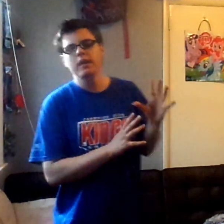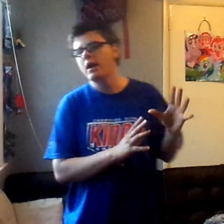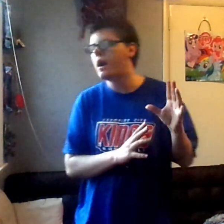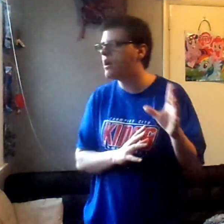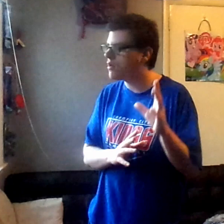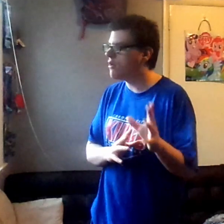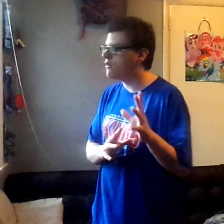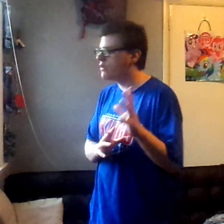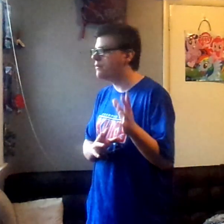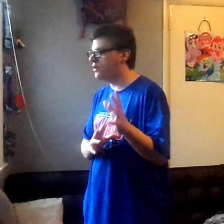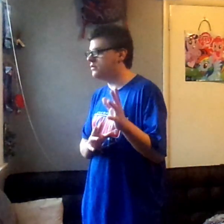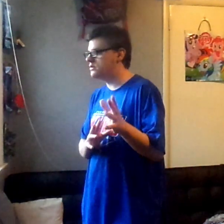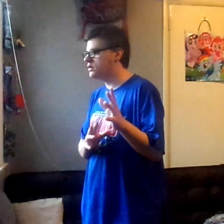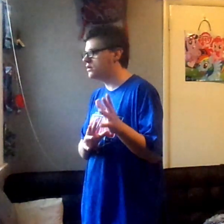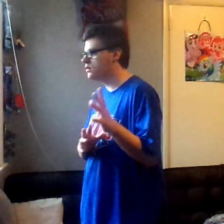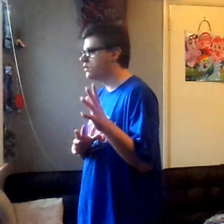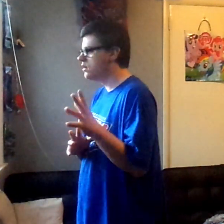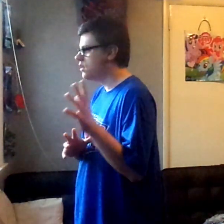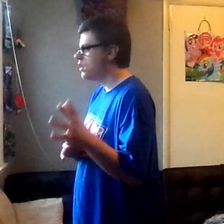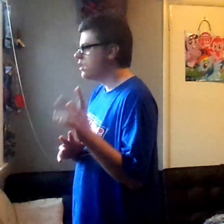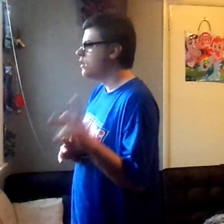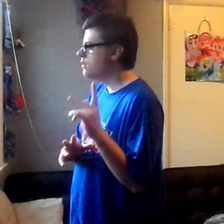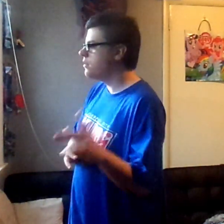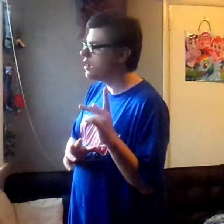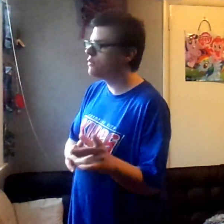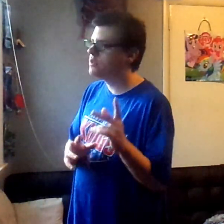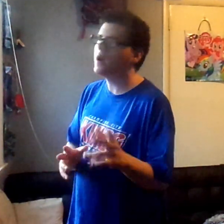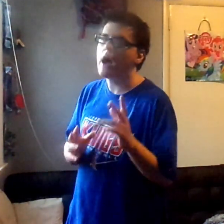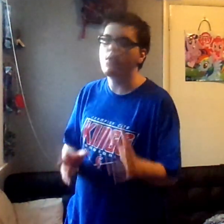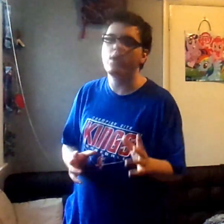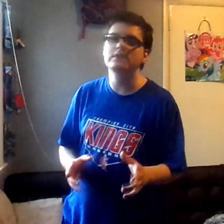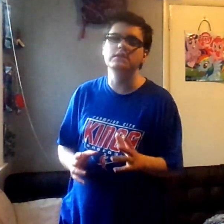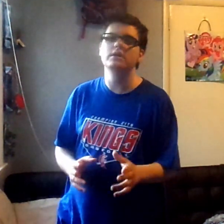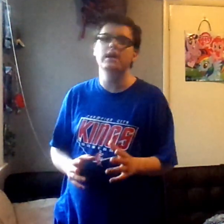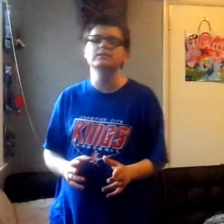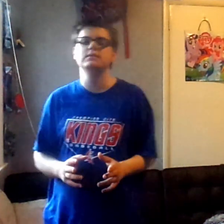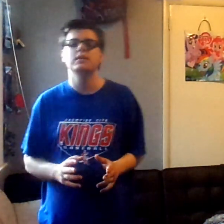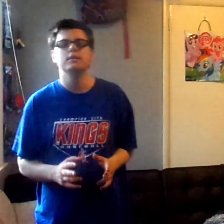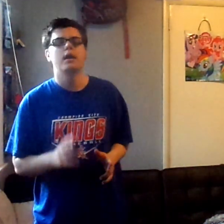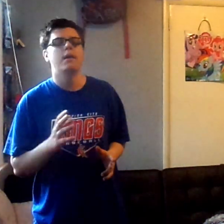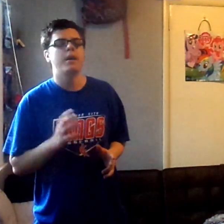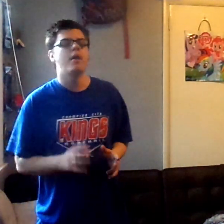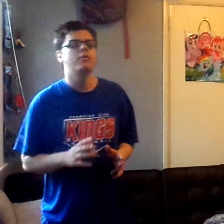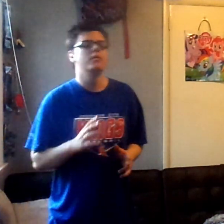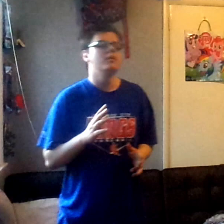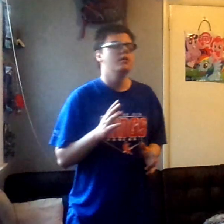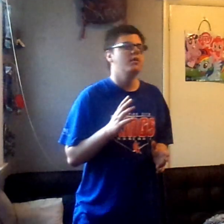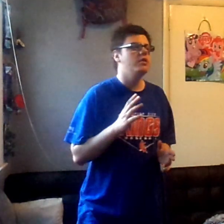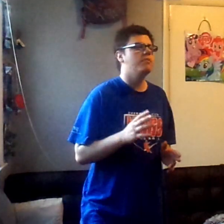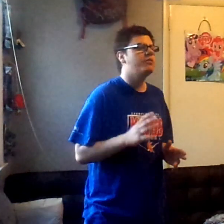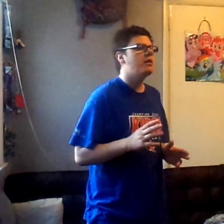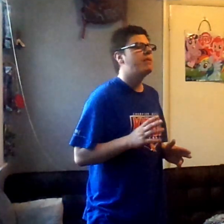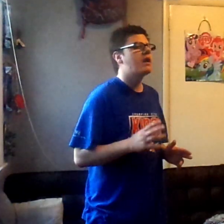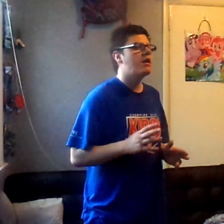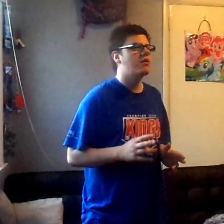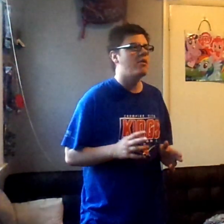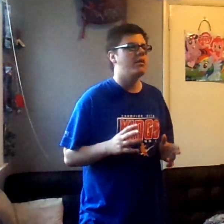the iCarly reboot, to honest with you, I was a little hesitant about them bringing back iCarly.